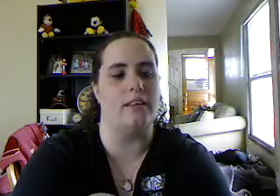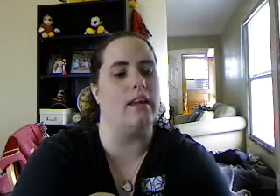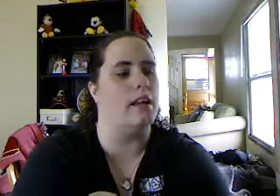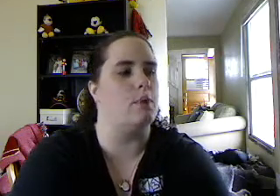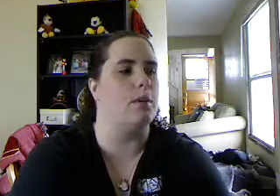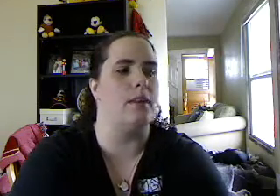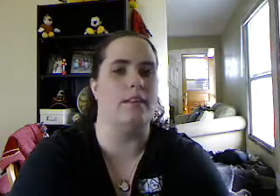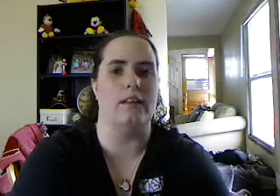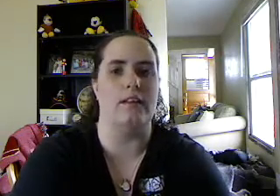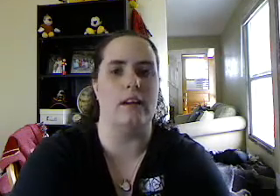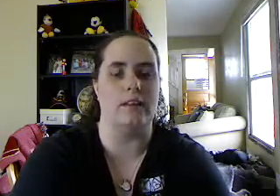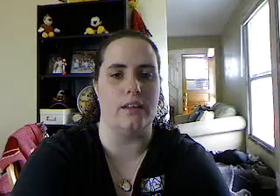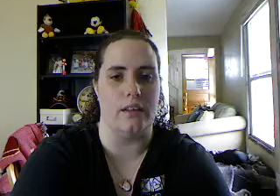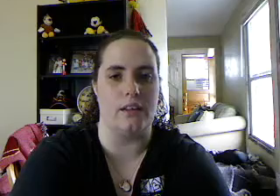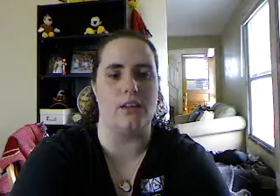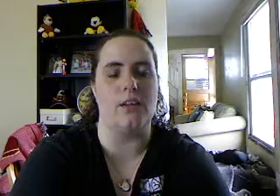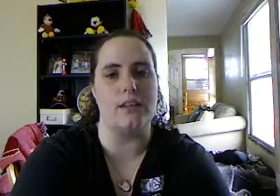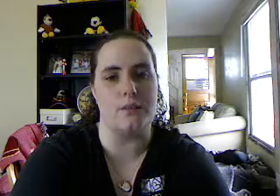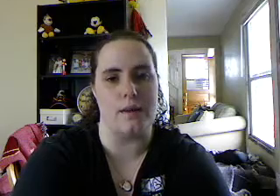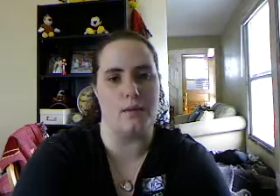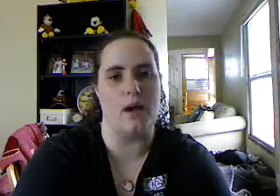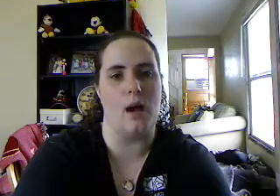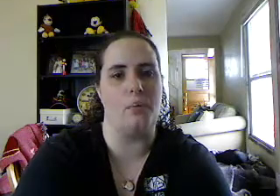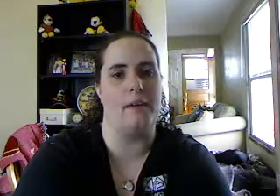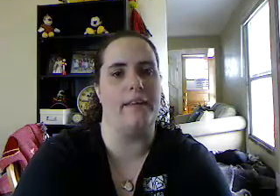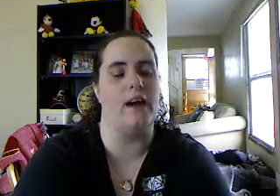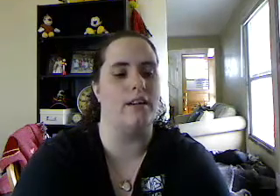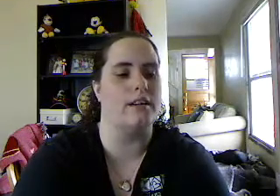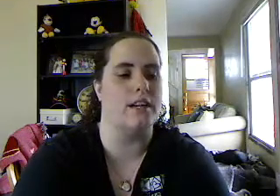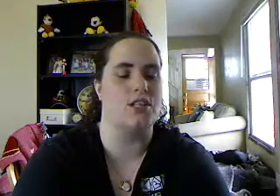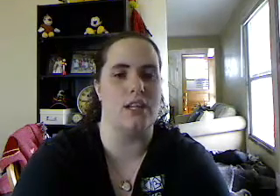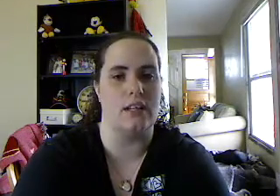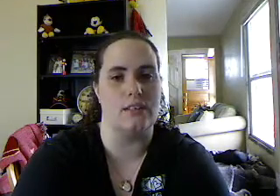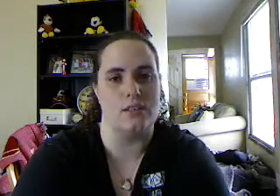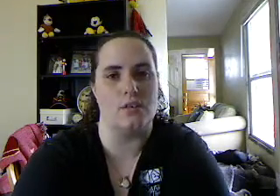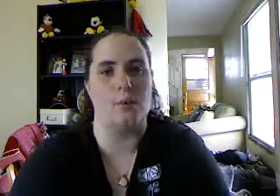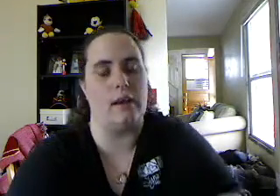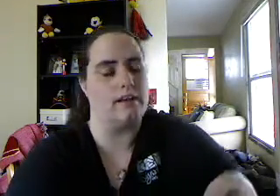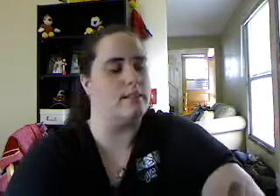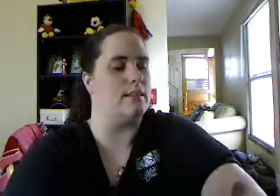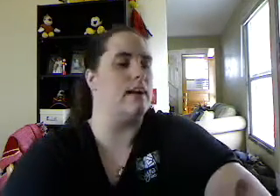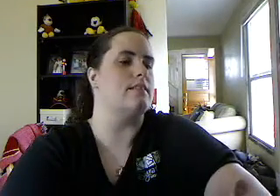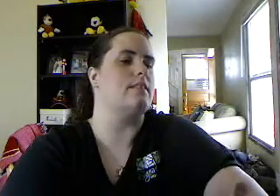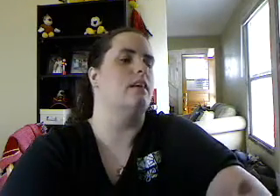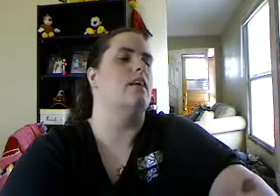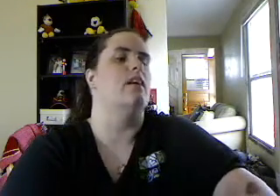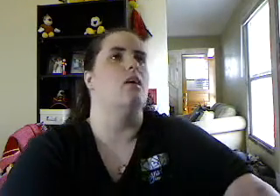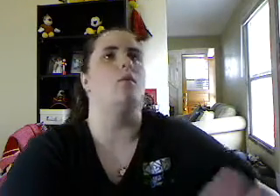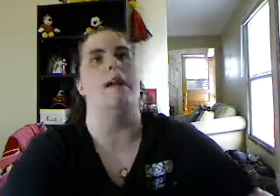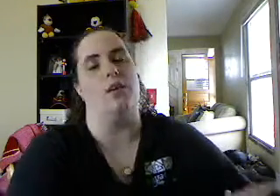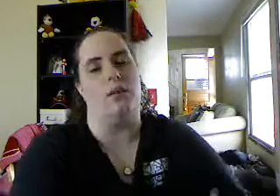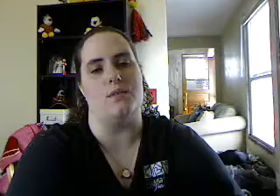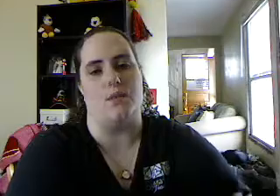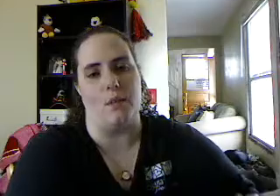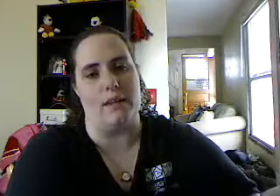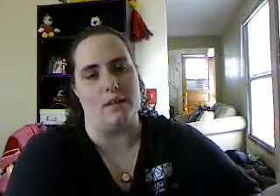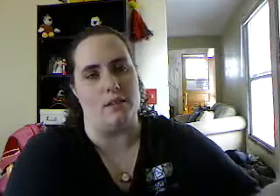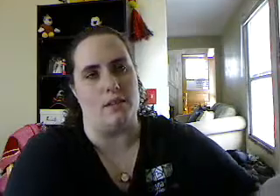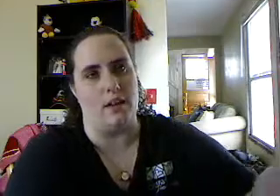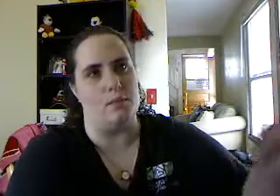the lady put the, like, a urine specimen cup up on the counter and said she needed to do a pregnancy test. Well, I didn't know what was for, but that's what it turned out